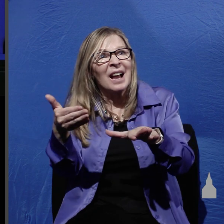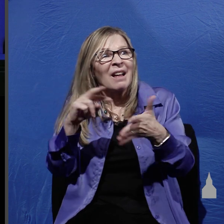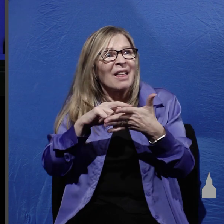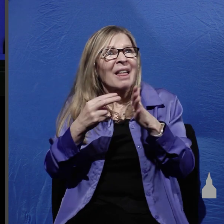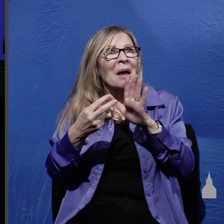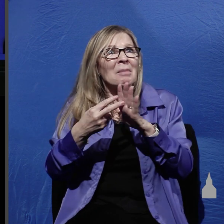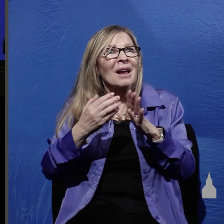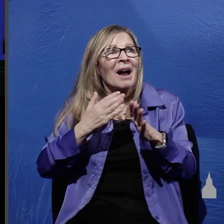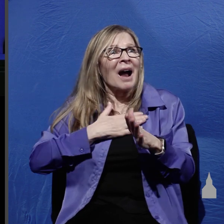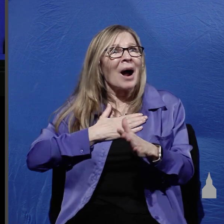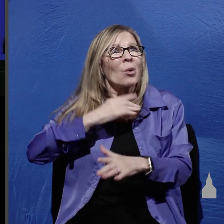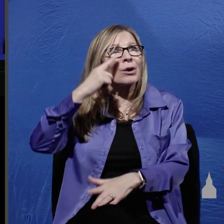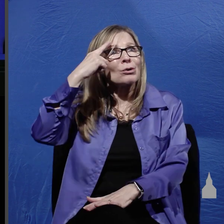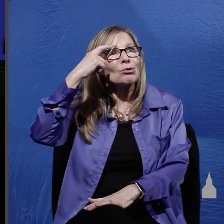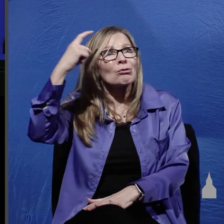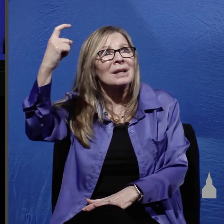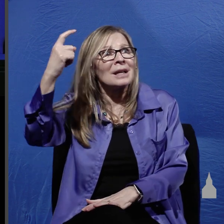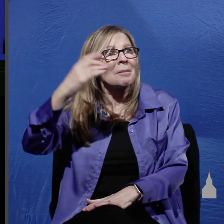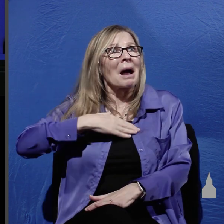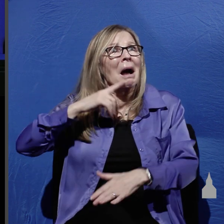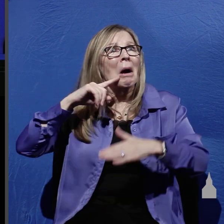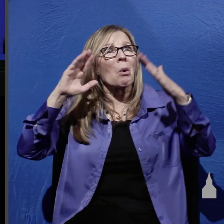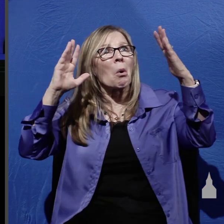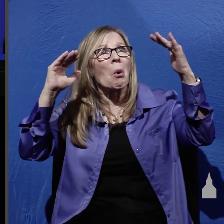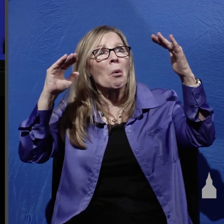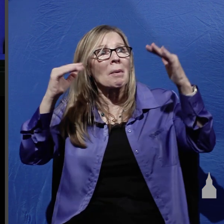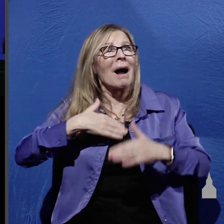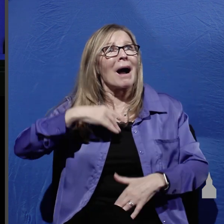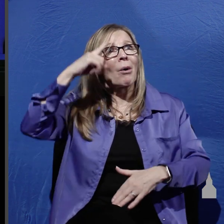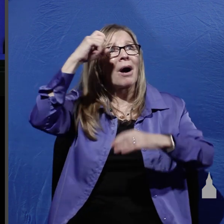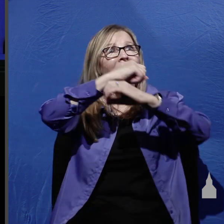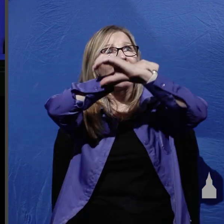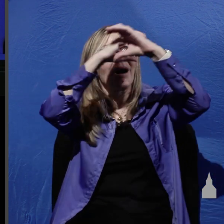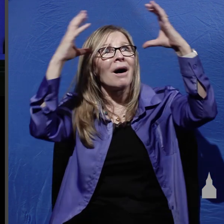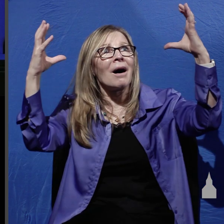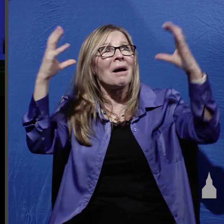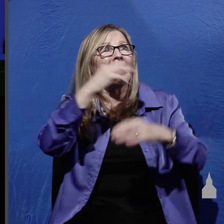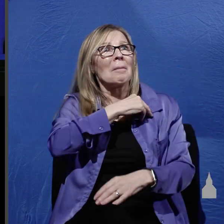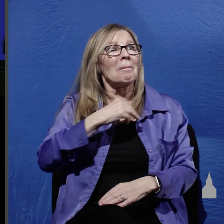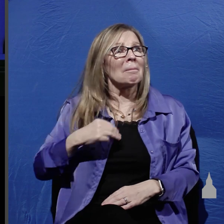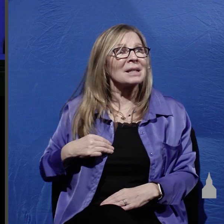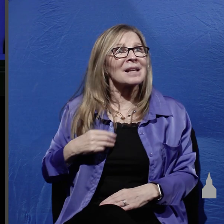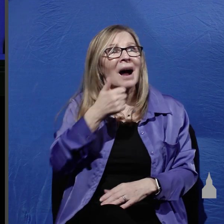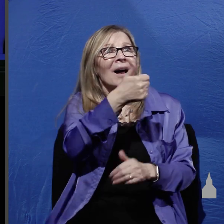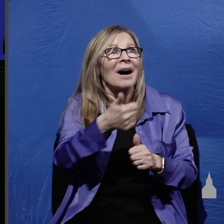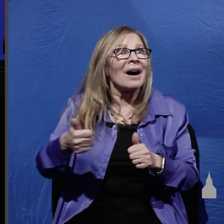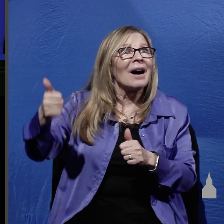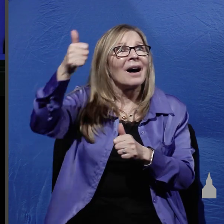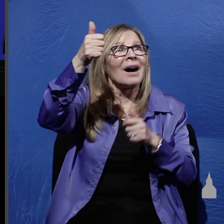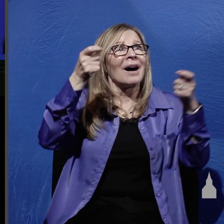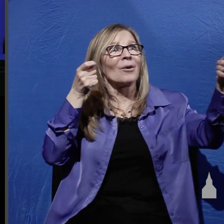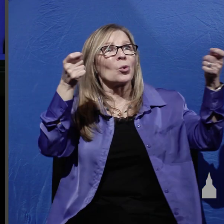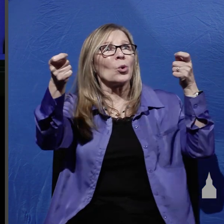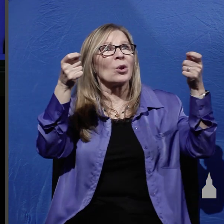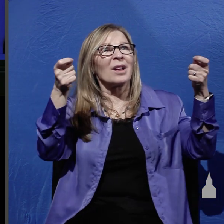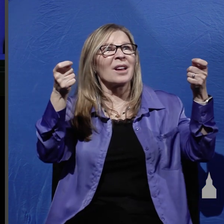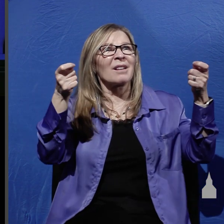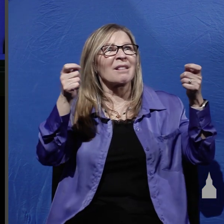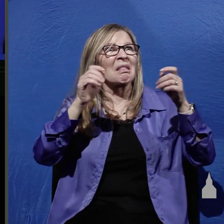all their dreams for a messianic kingdom with Jesus as their king it died as well it was over from their perspective